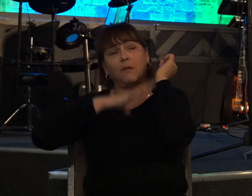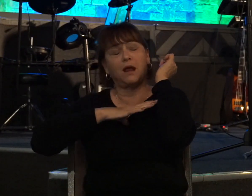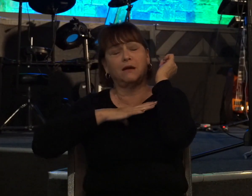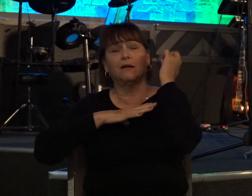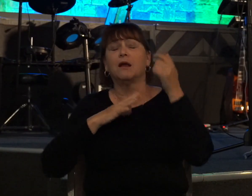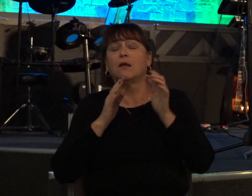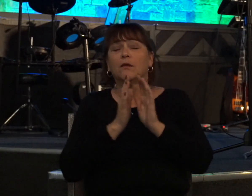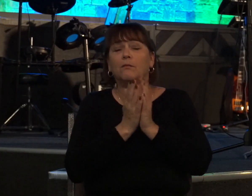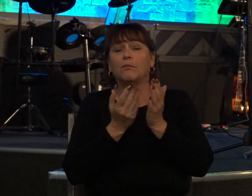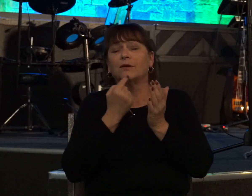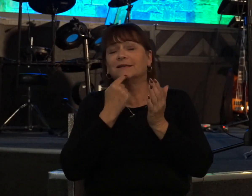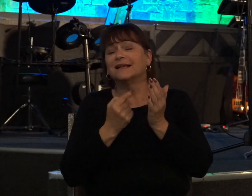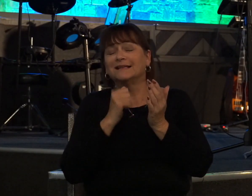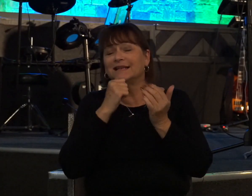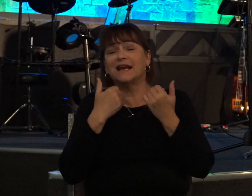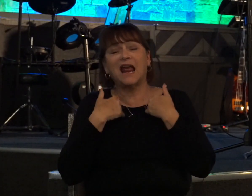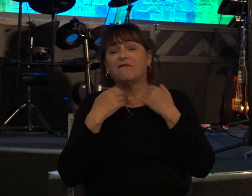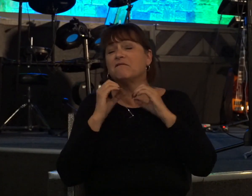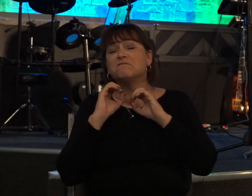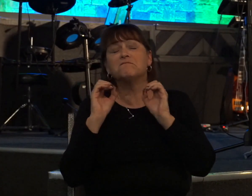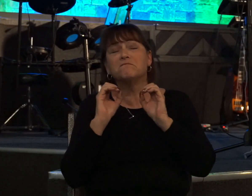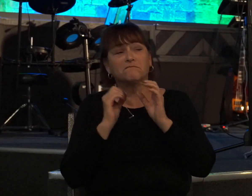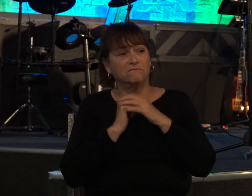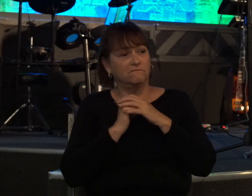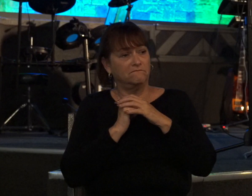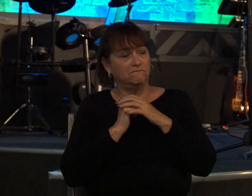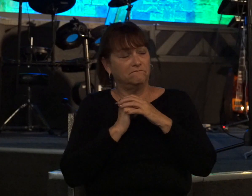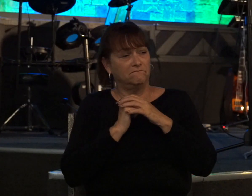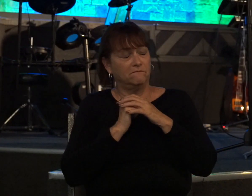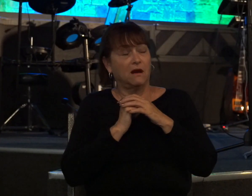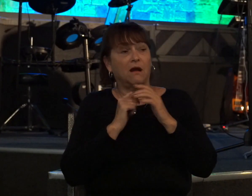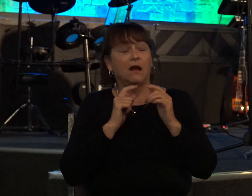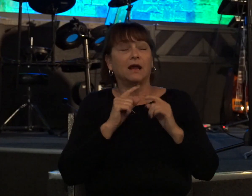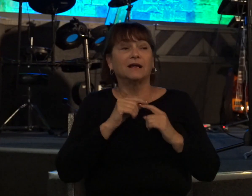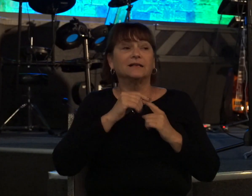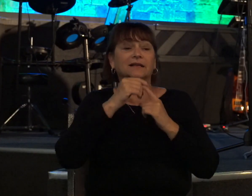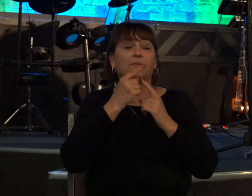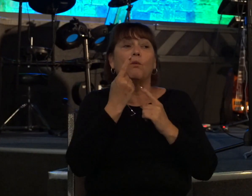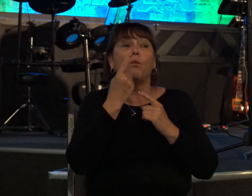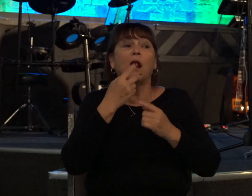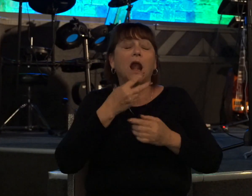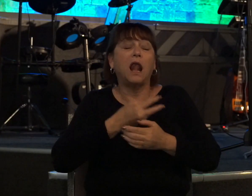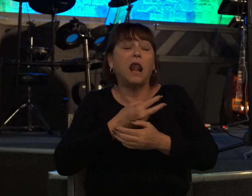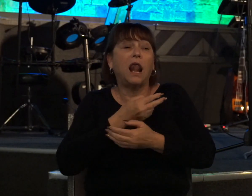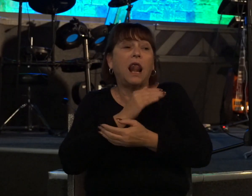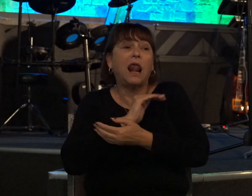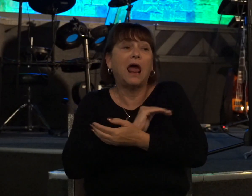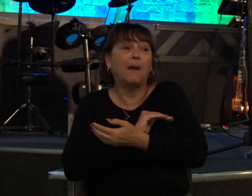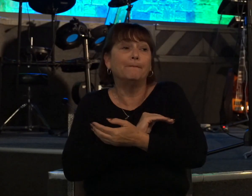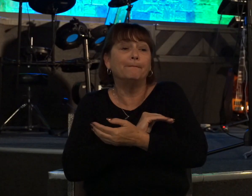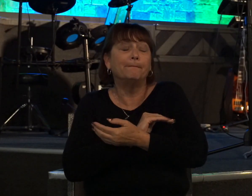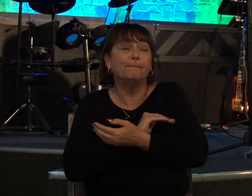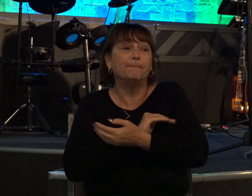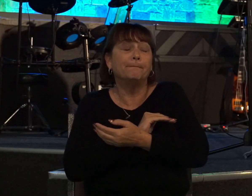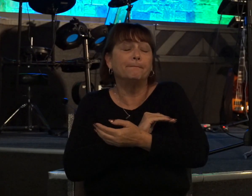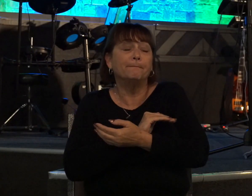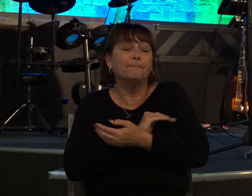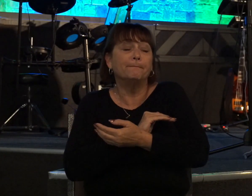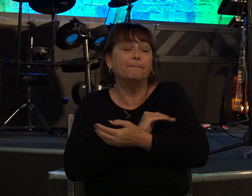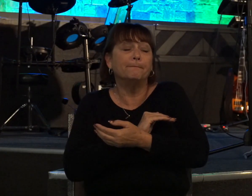says he didn't have anything except this one little lamb ewe lamb what's a ewe